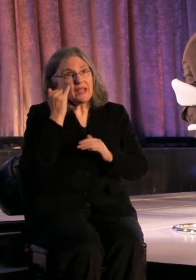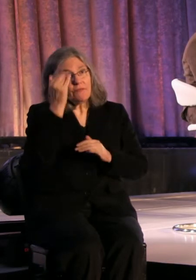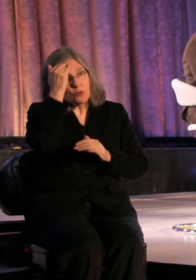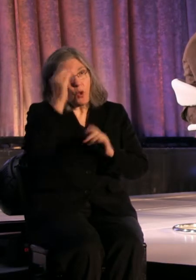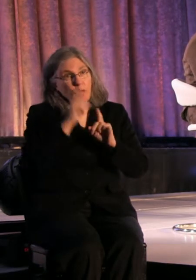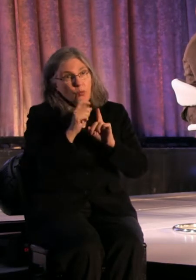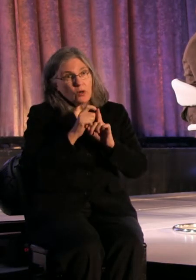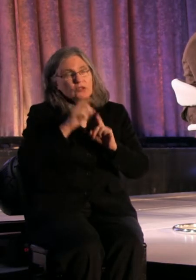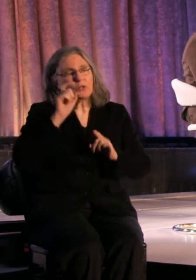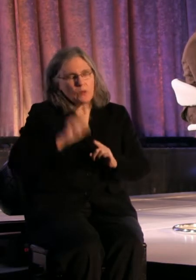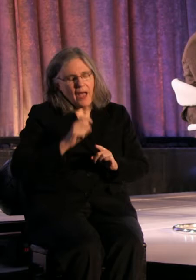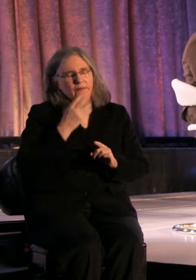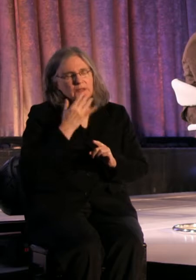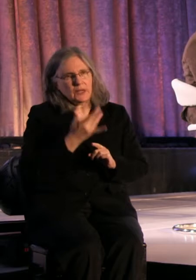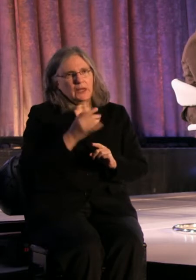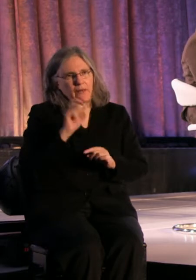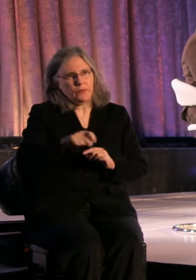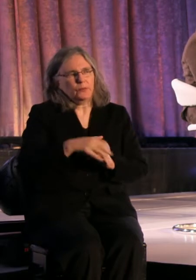have to sing.